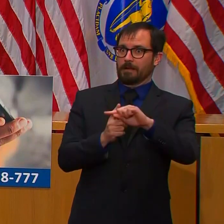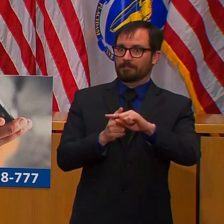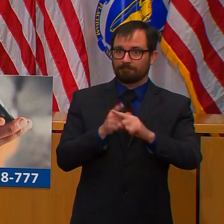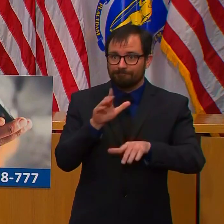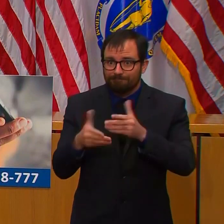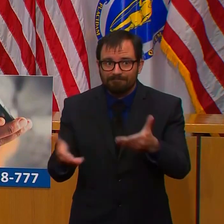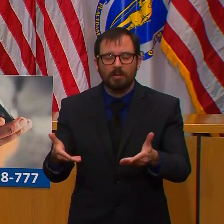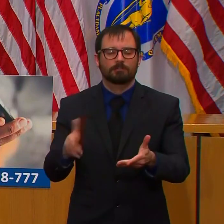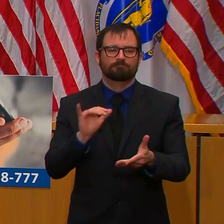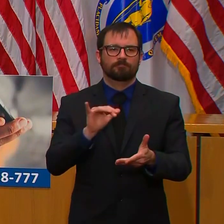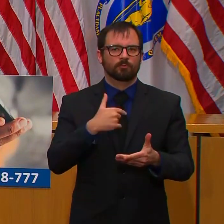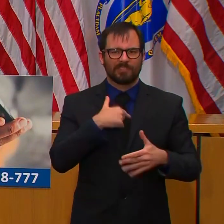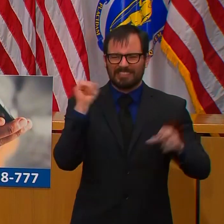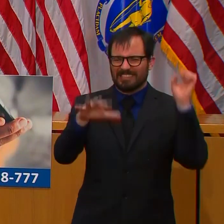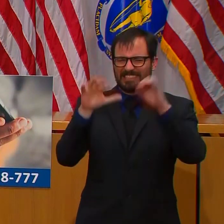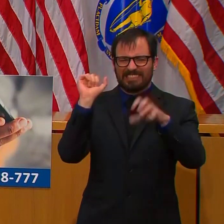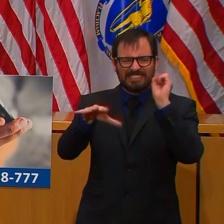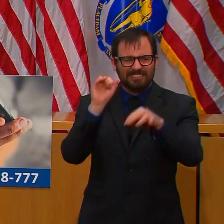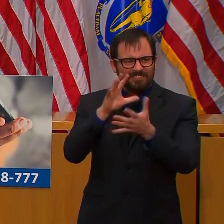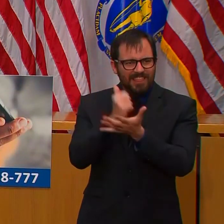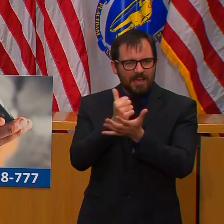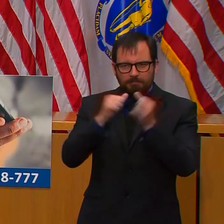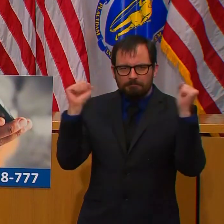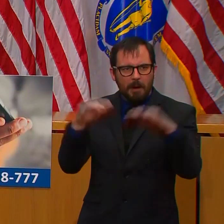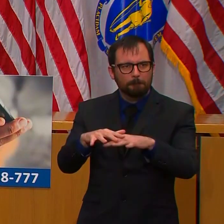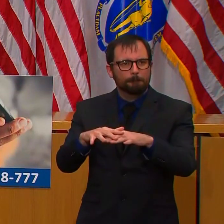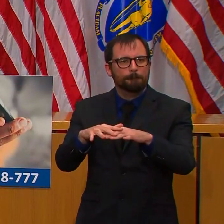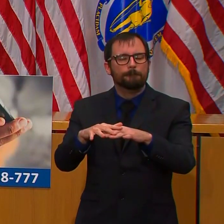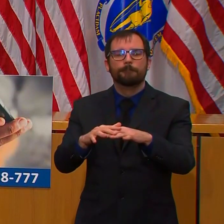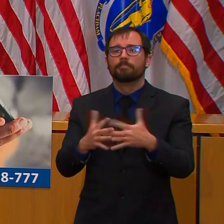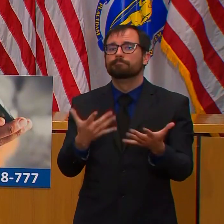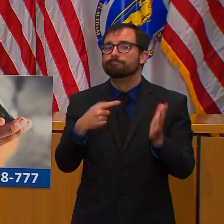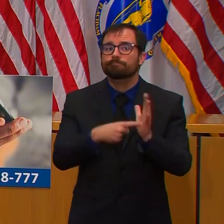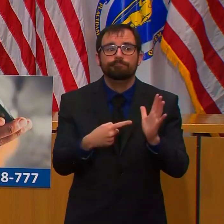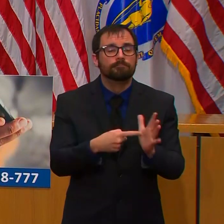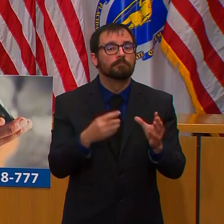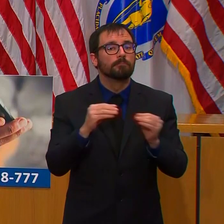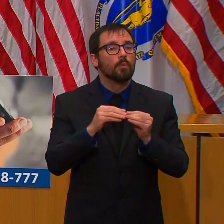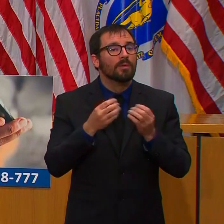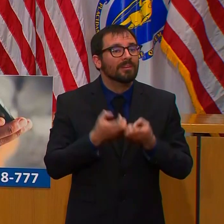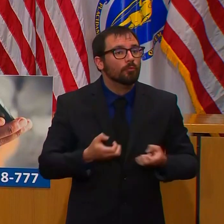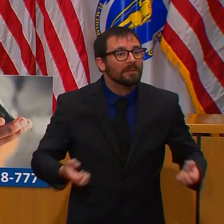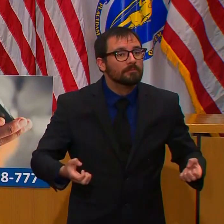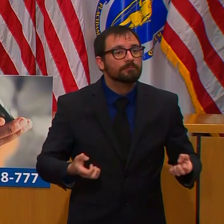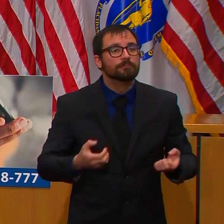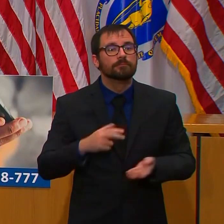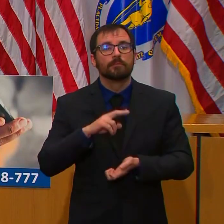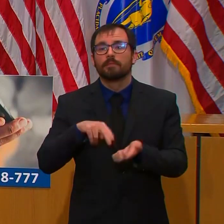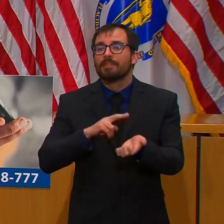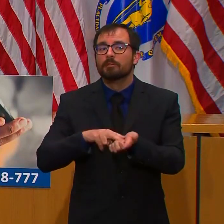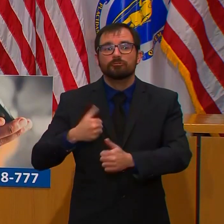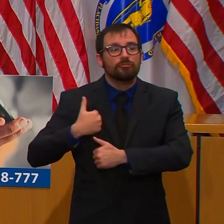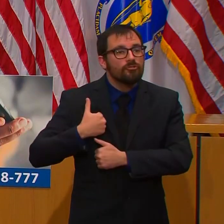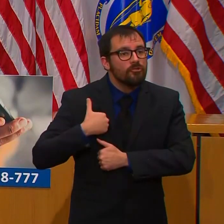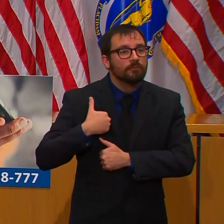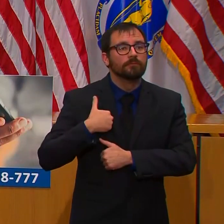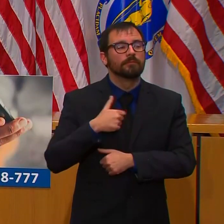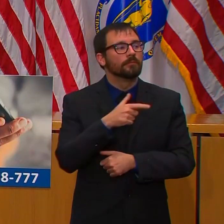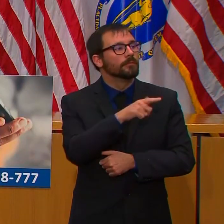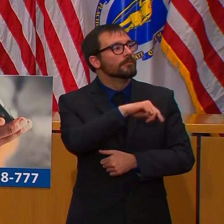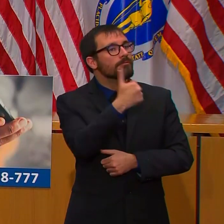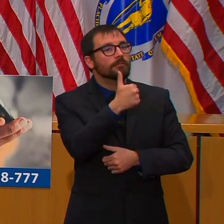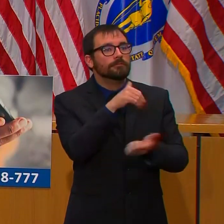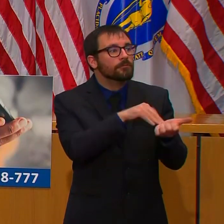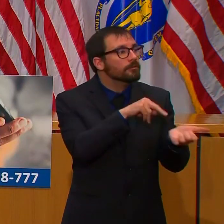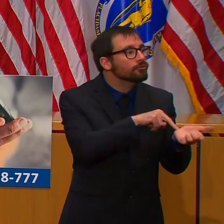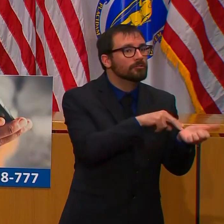equipment supply, and medical professionals from other state facilities. Again, I want to extend, on behalf